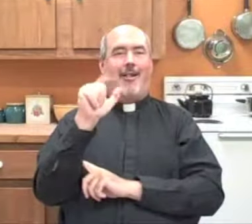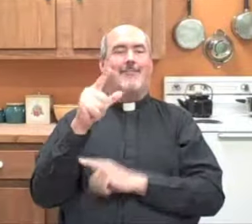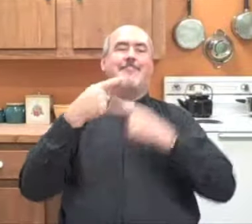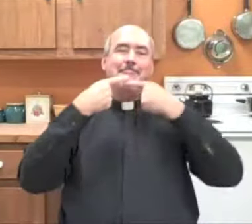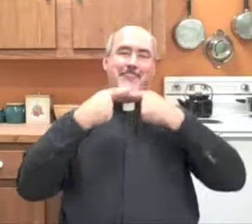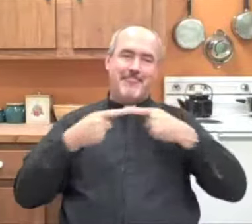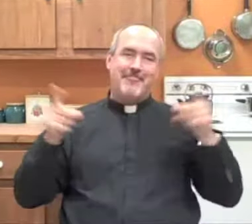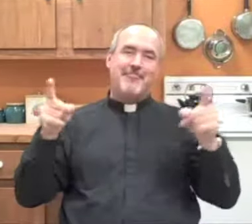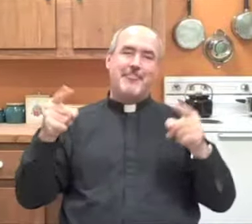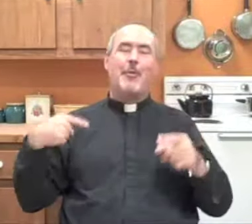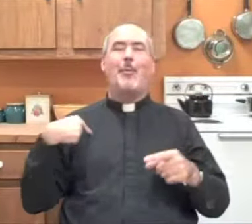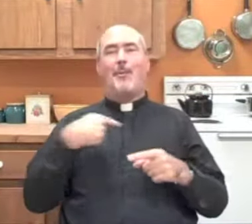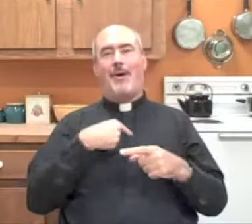who the new Pope would be.